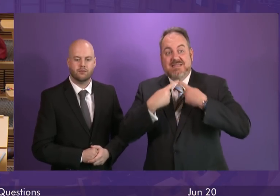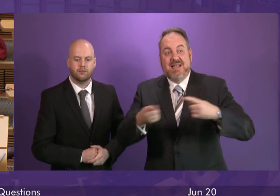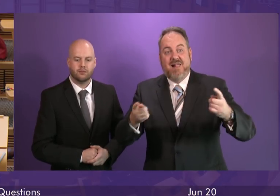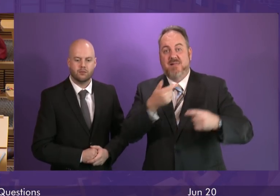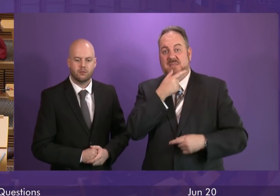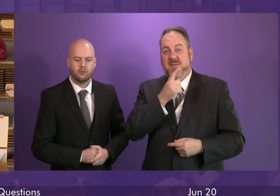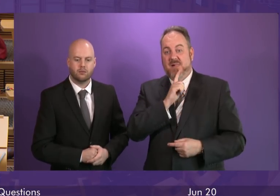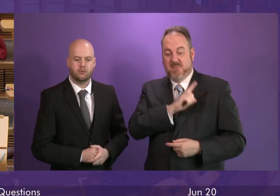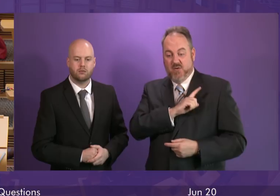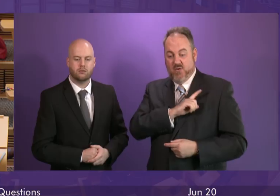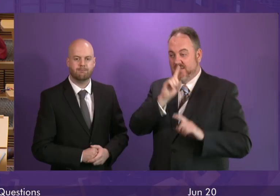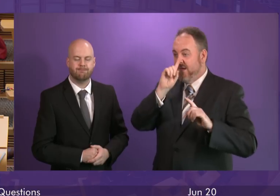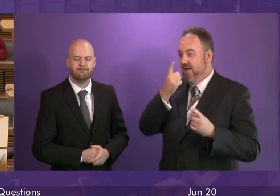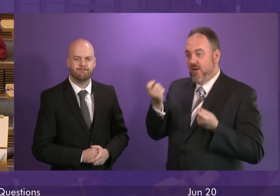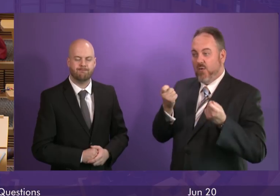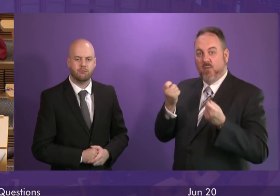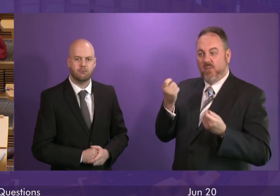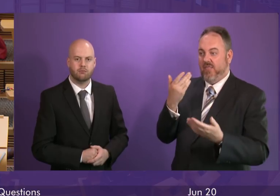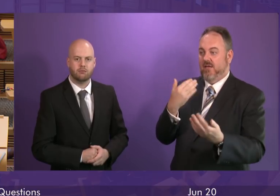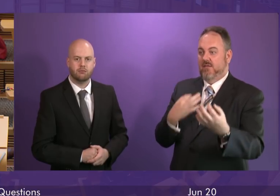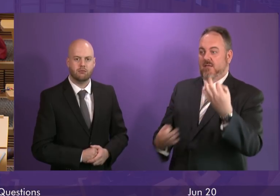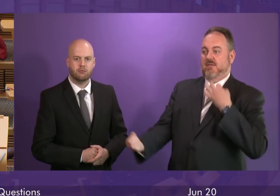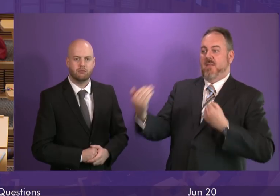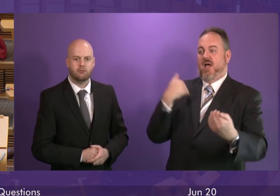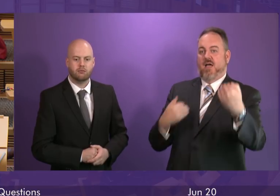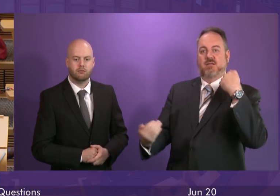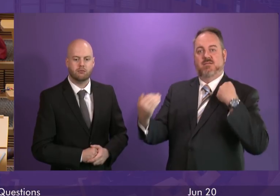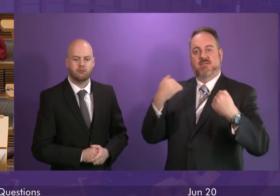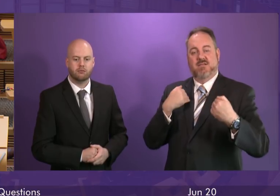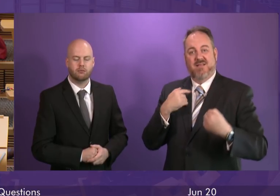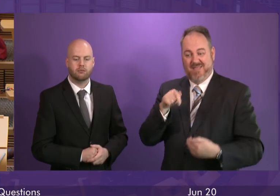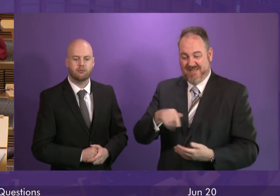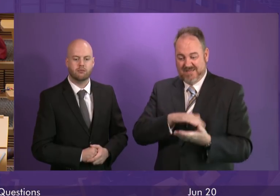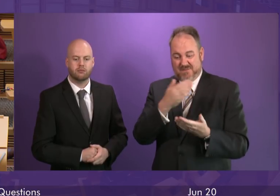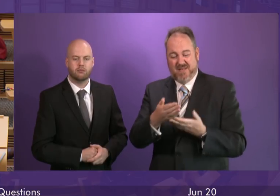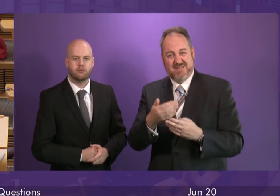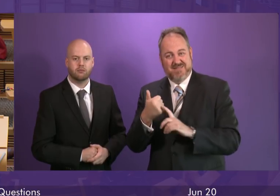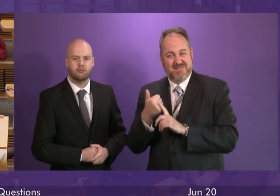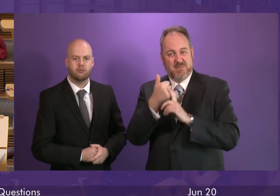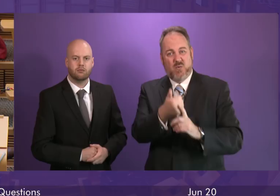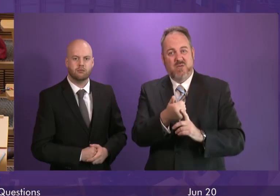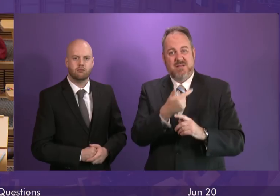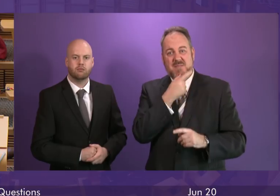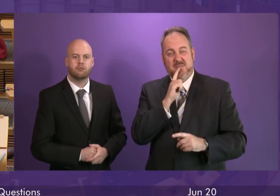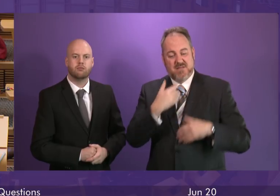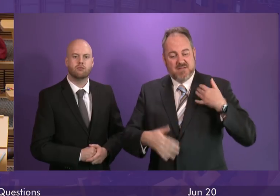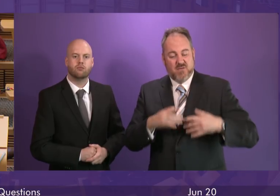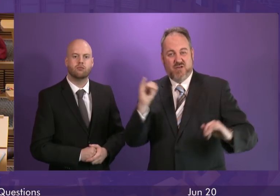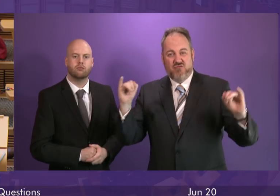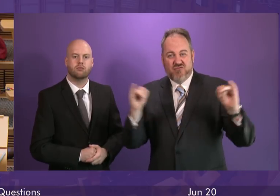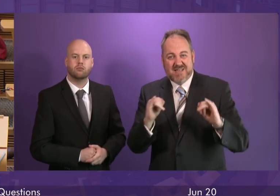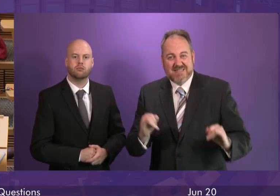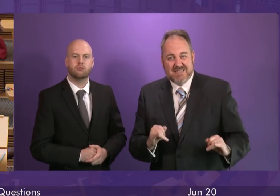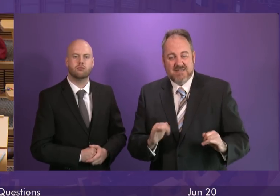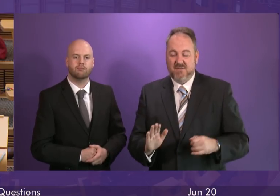for fear of being unable to cope with demand. This is the fund which hands out crisis grants to families in